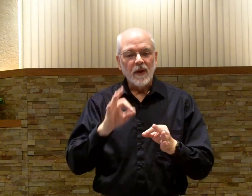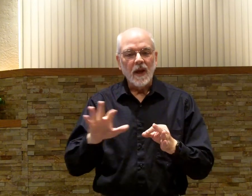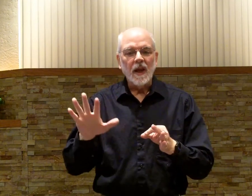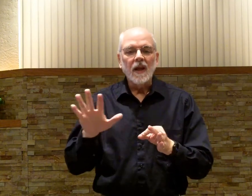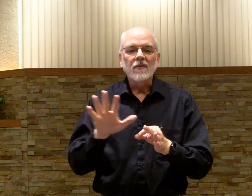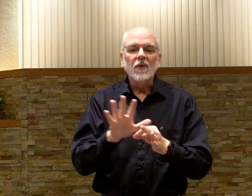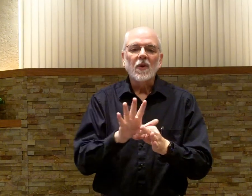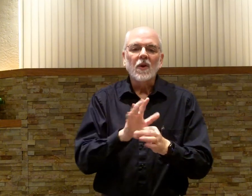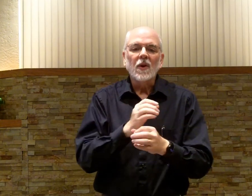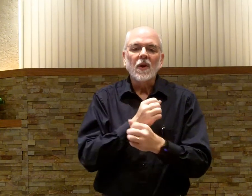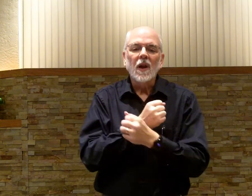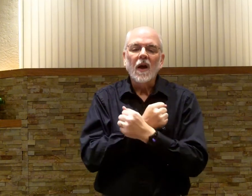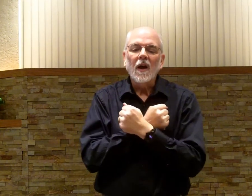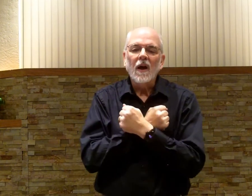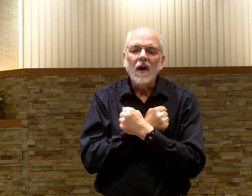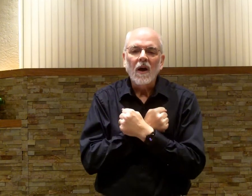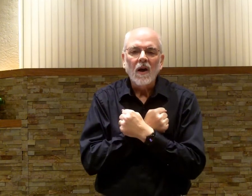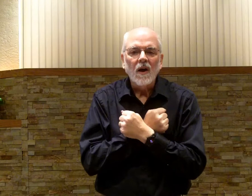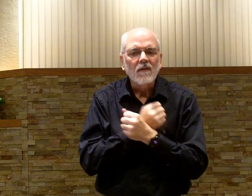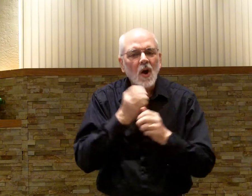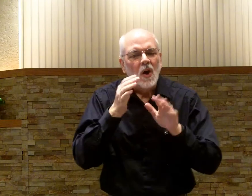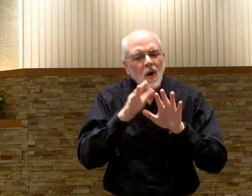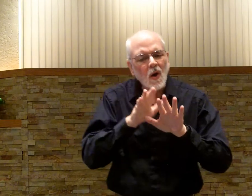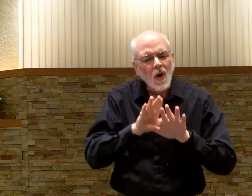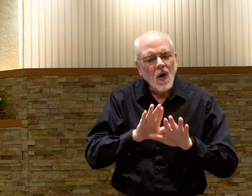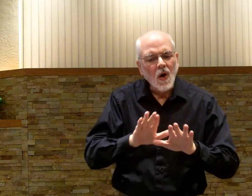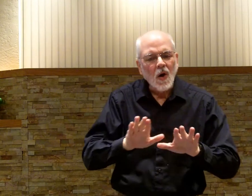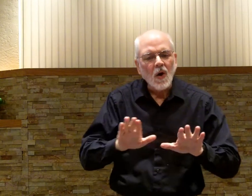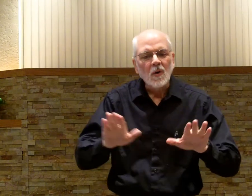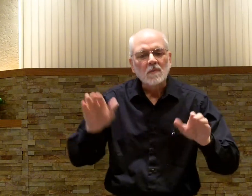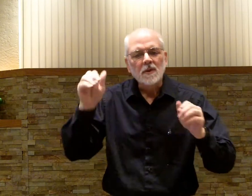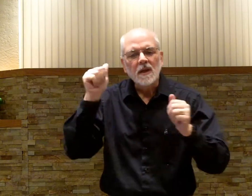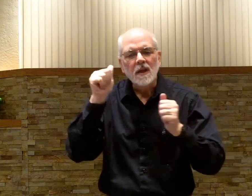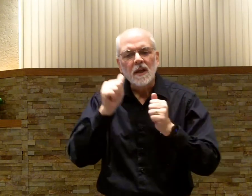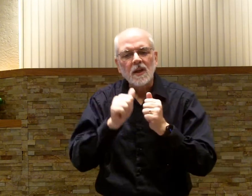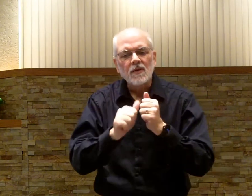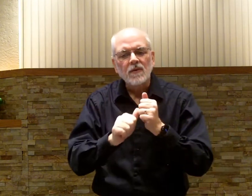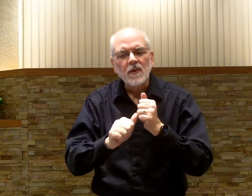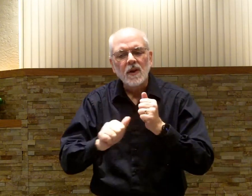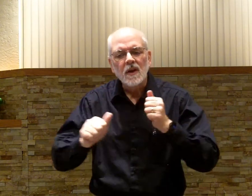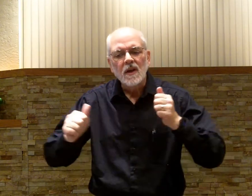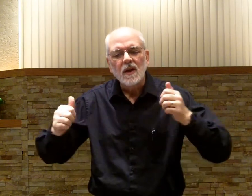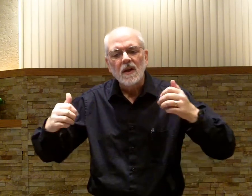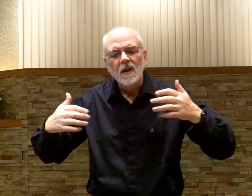Faithful Love calms each fear,